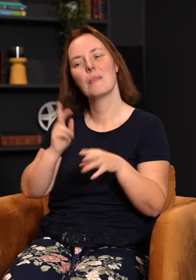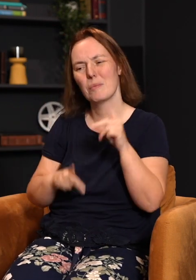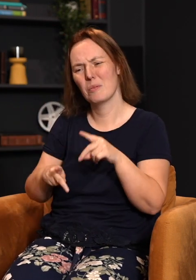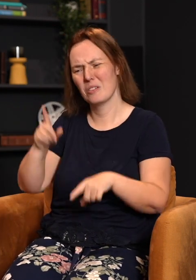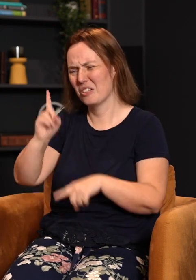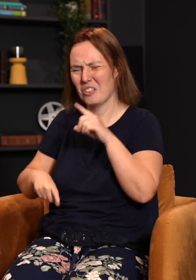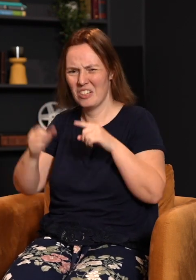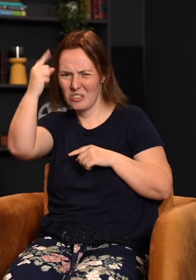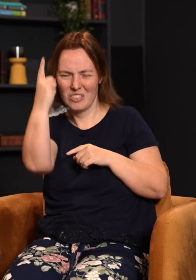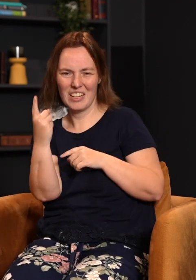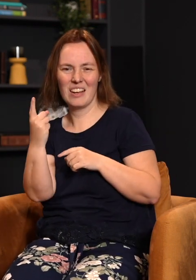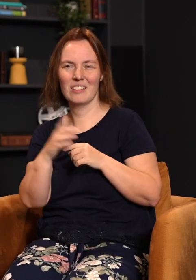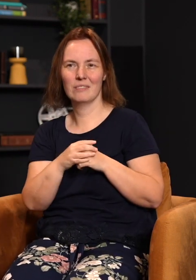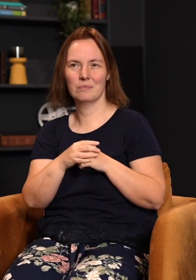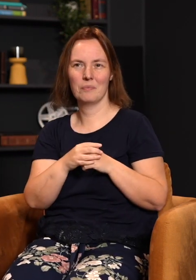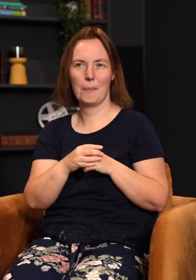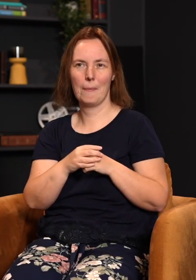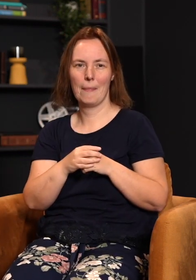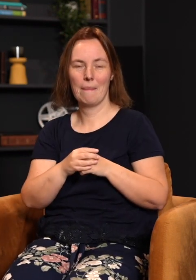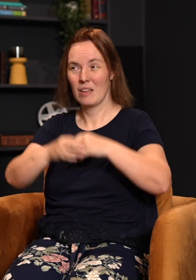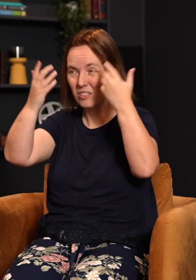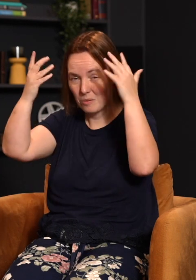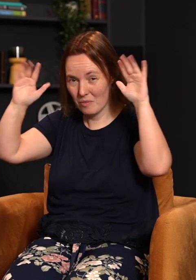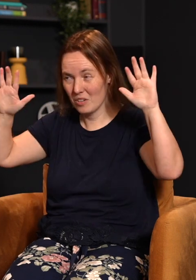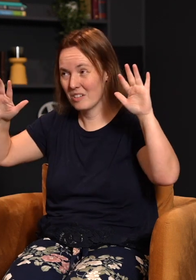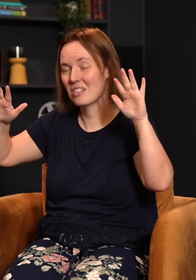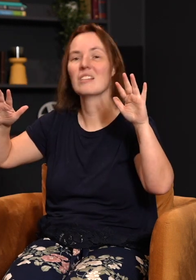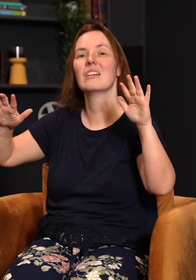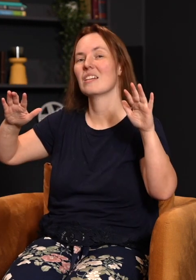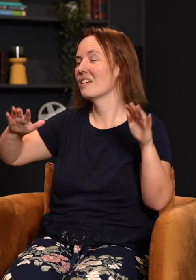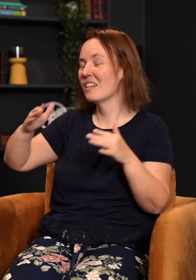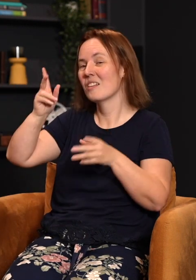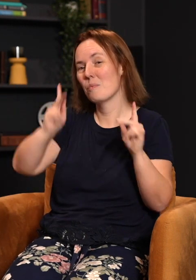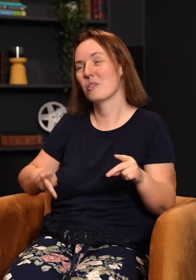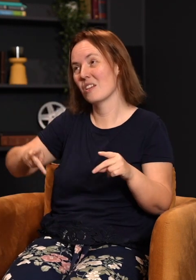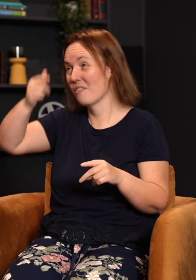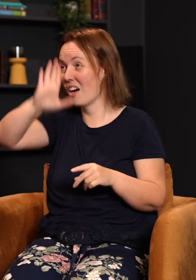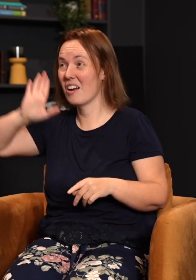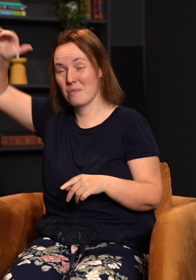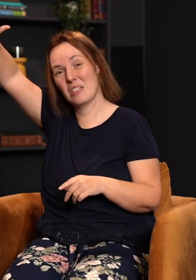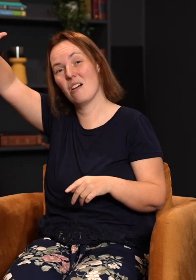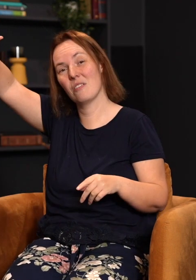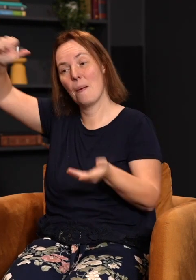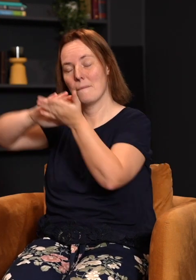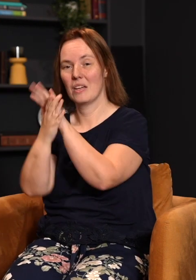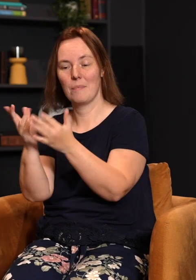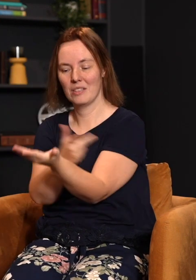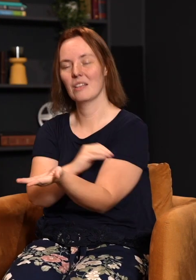people couldn't fathom, no more than we would have if we lived in those days, that it was going to be fulfilled in this person of God himself becoming the lamb, as